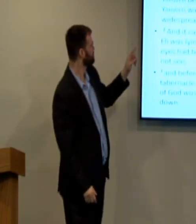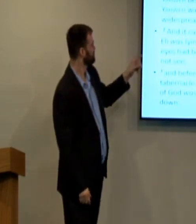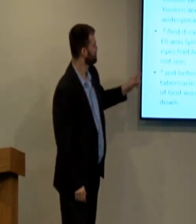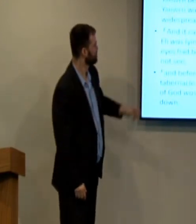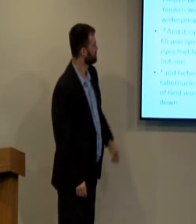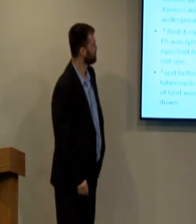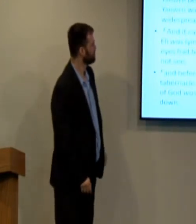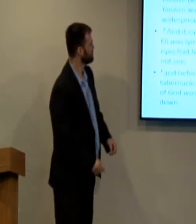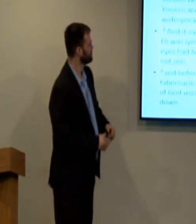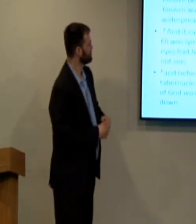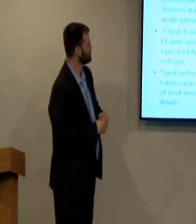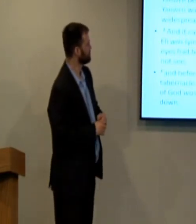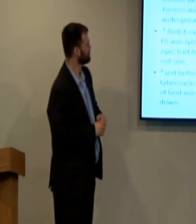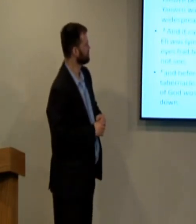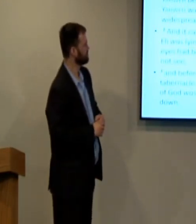at this time in history.